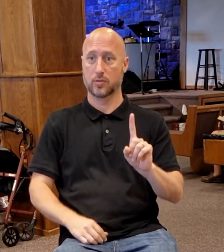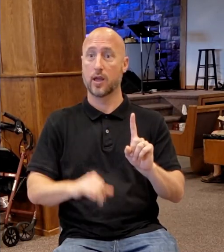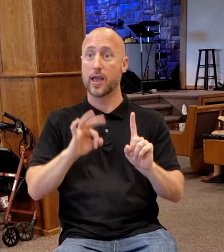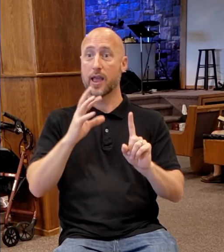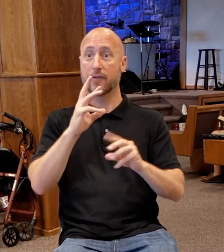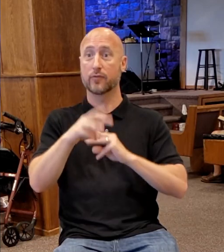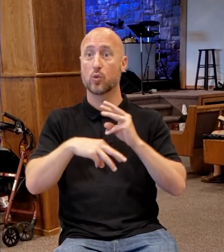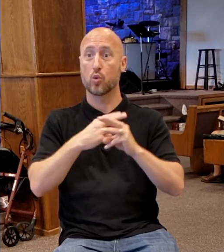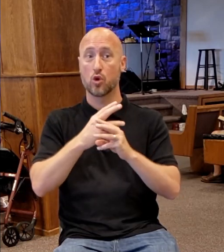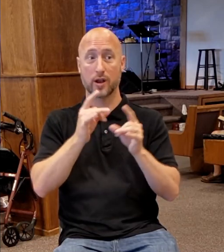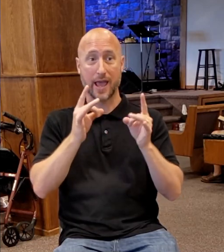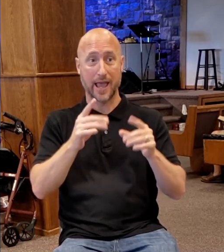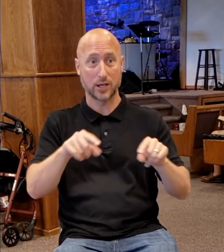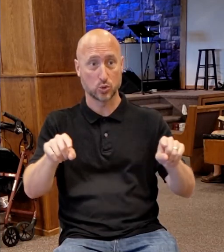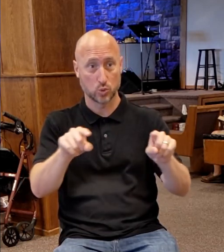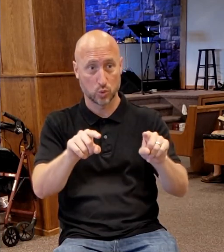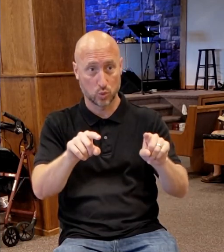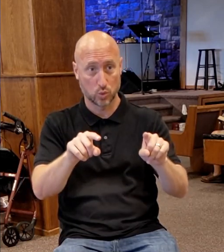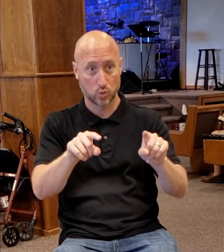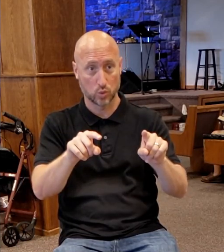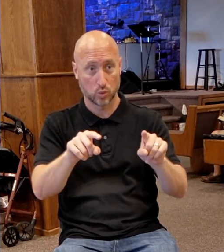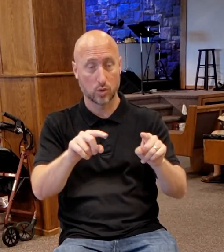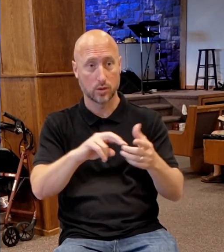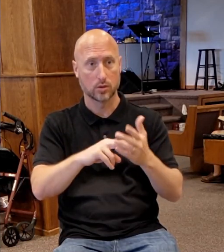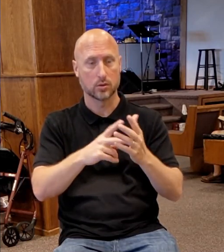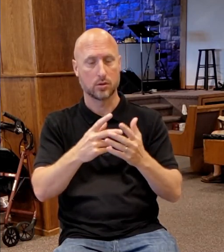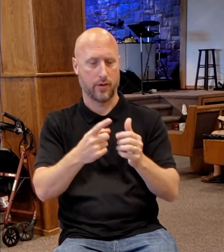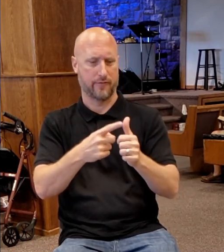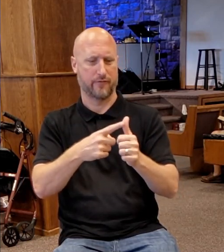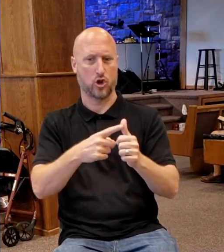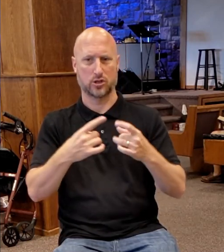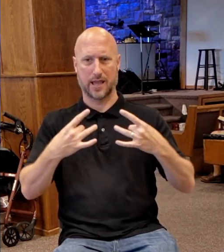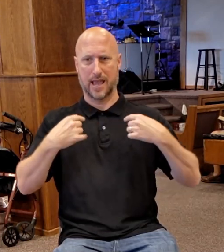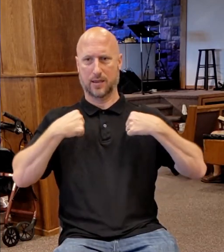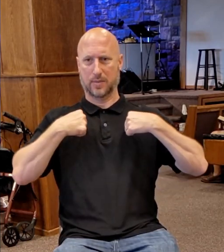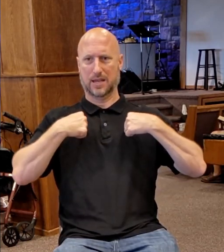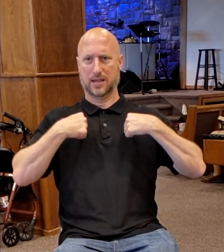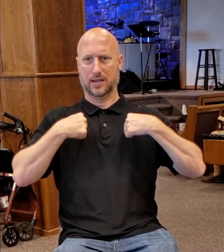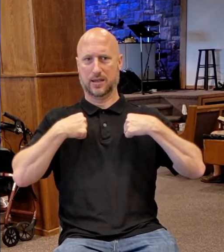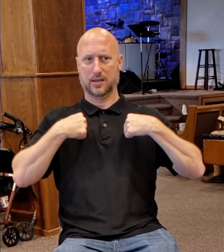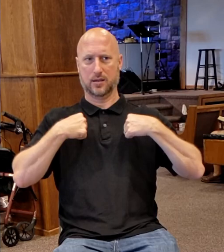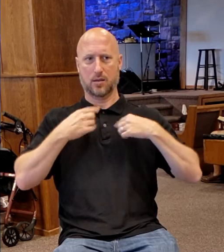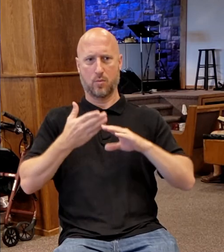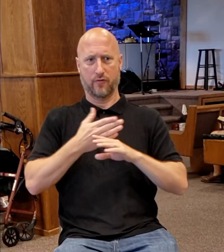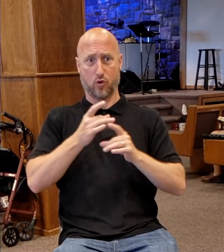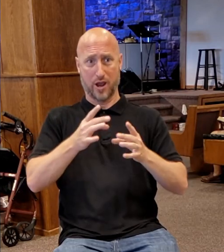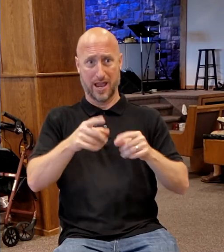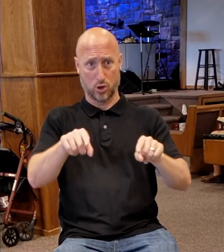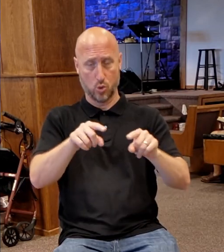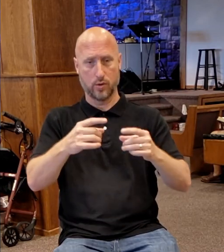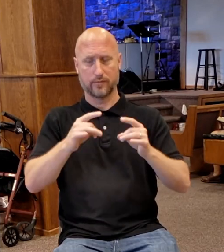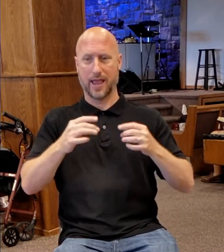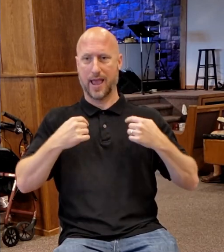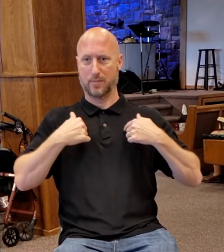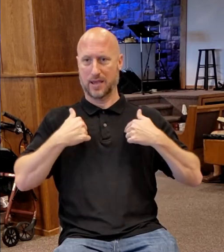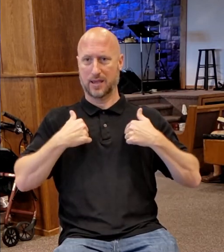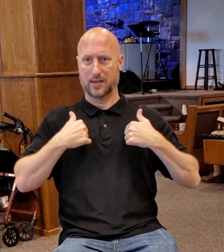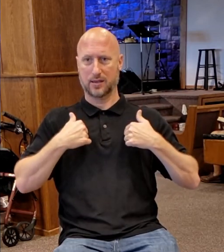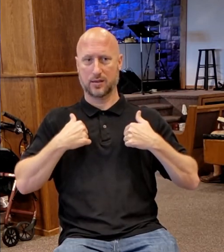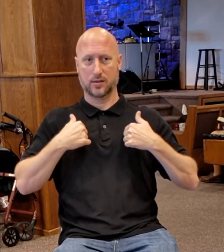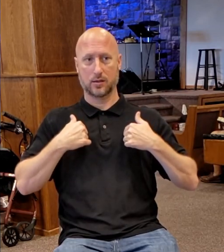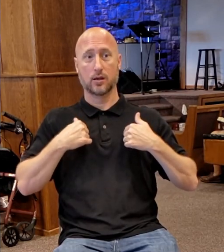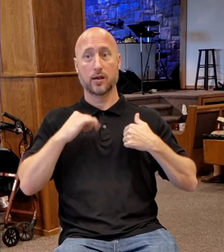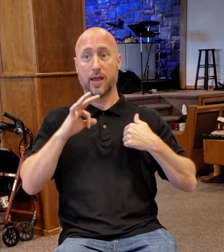hates you, you know that it hated me before it hated you. If you were of the world, the world